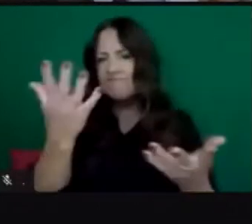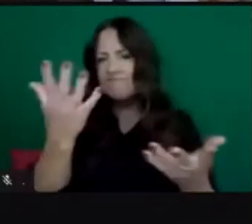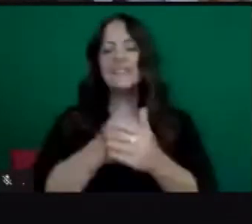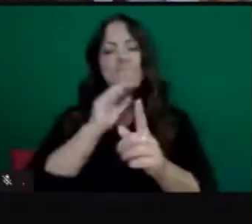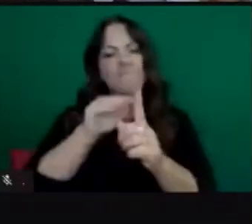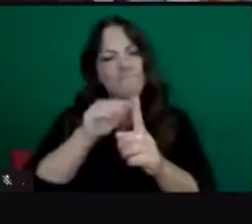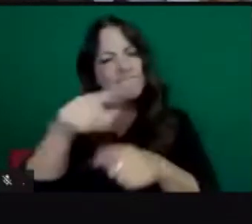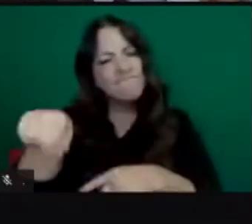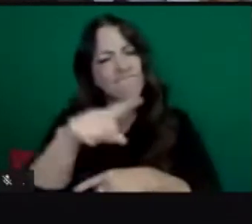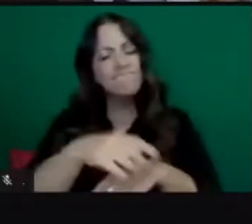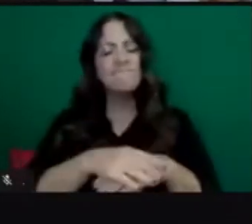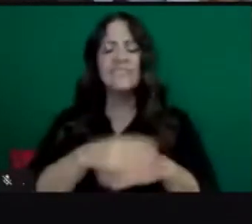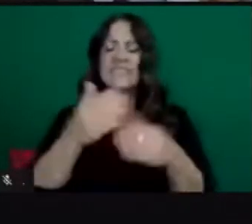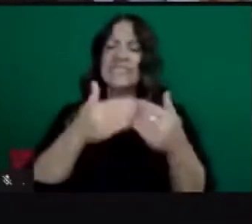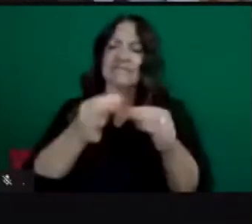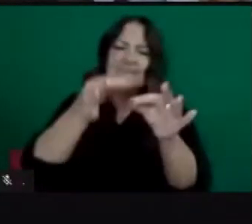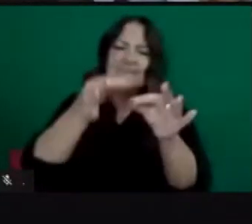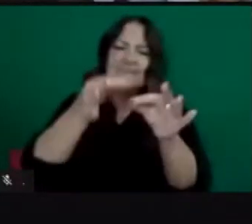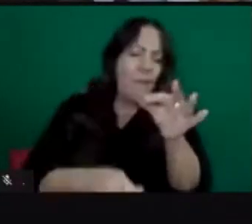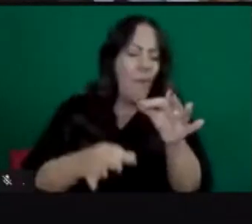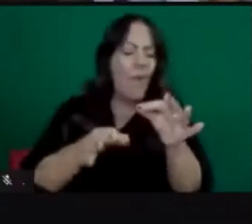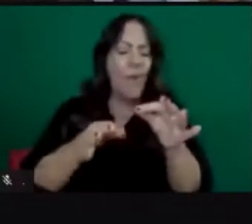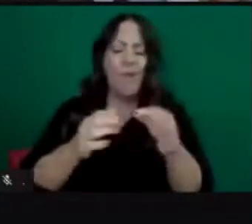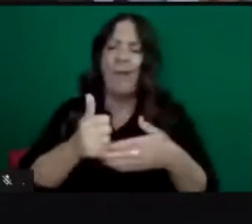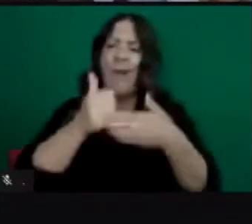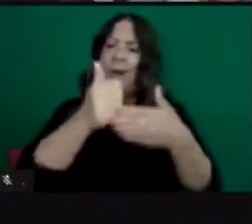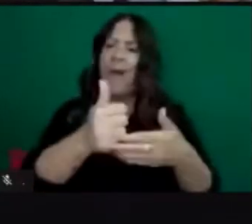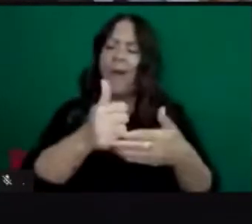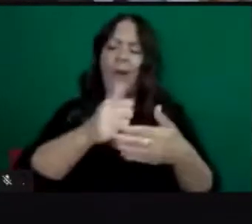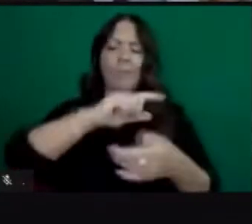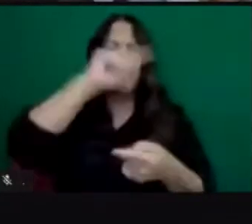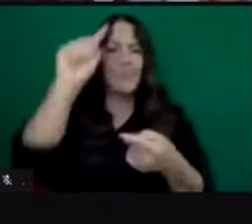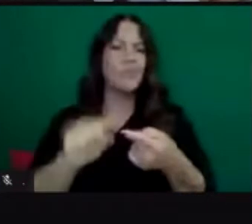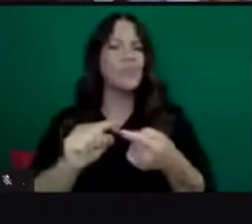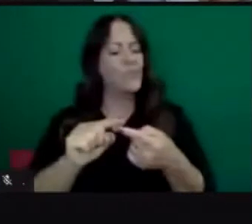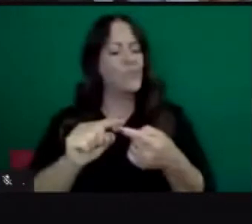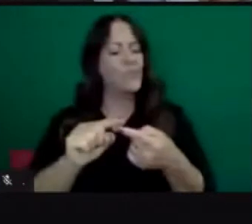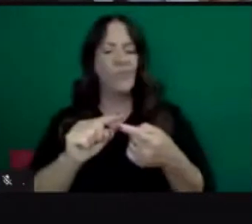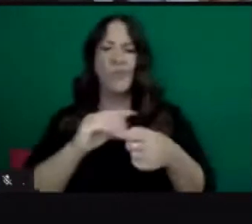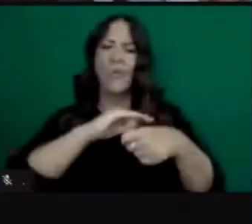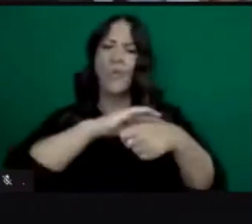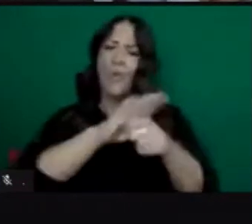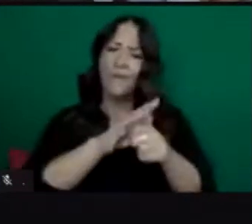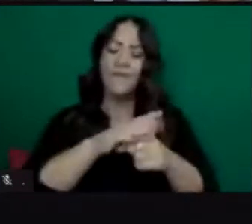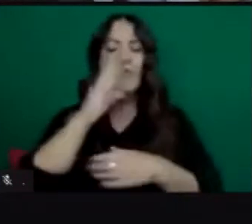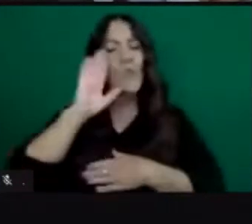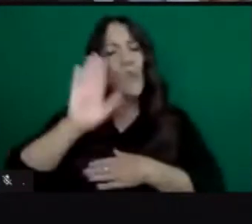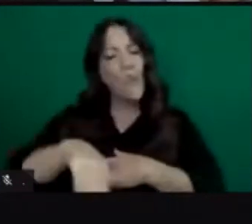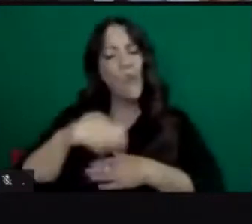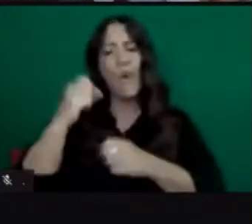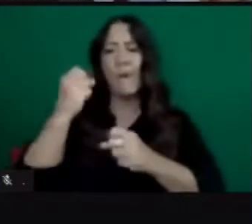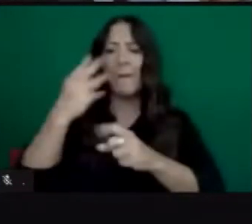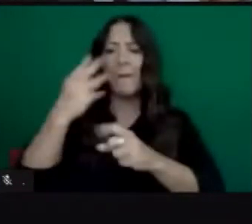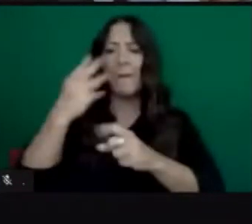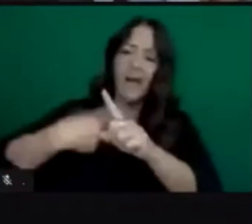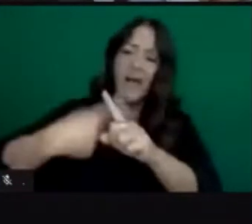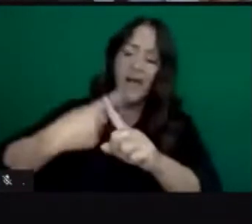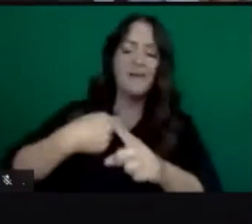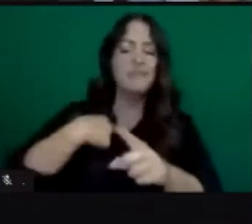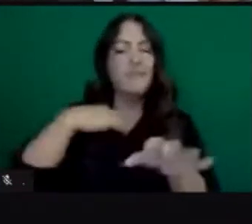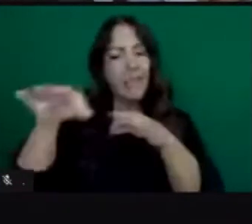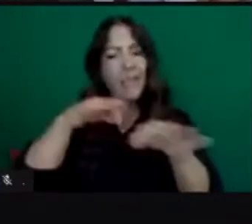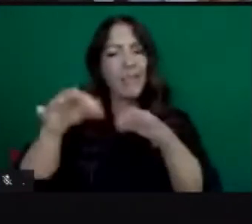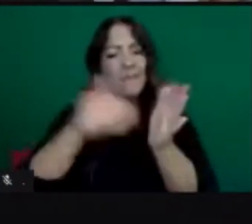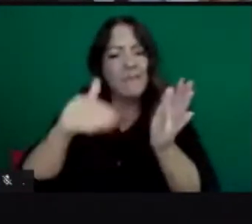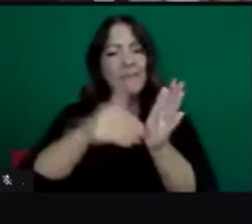you that the simple acts make a big difference we've talked now for months about wearing a mask and i think each week i'm